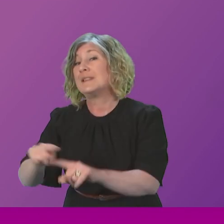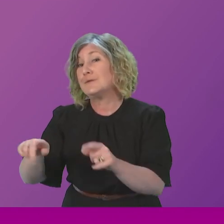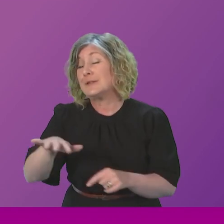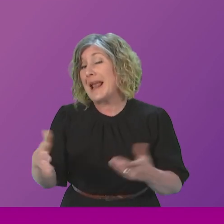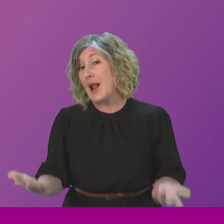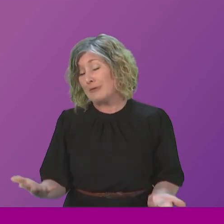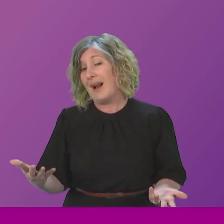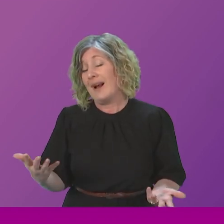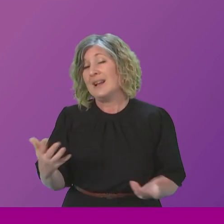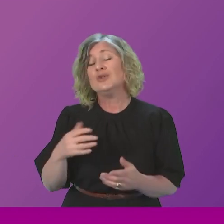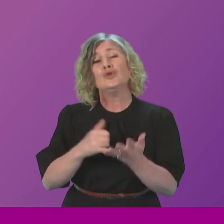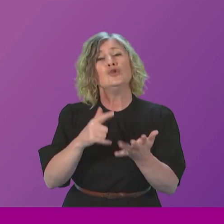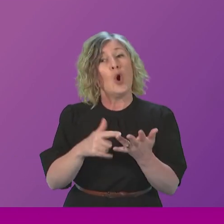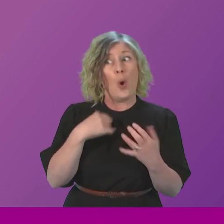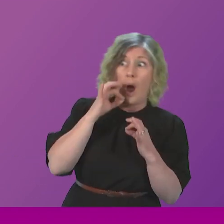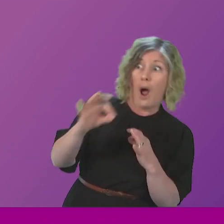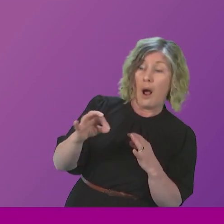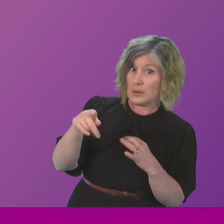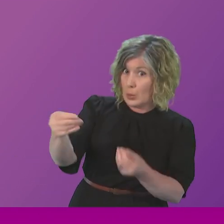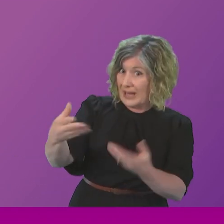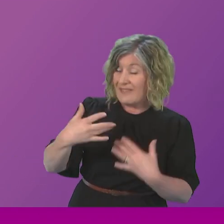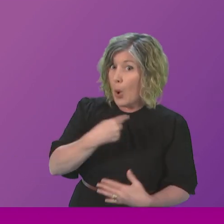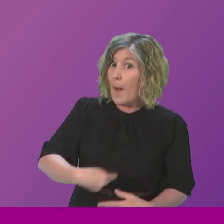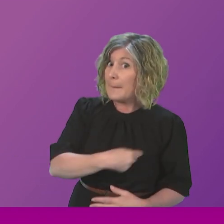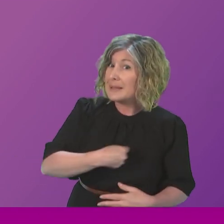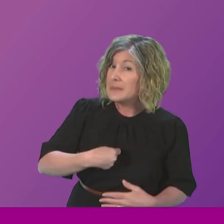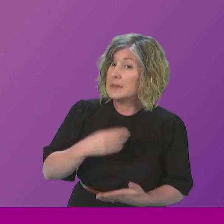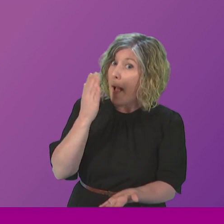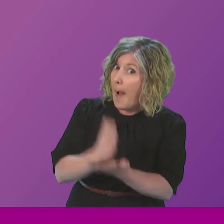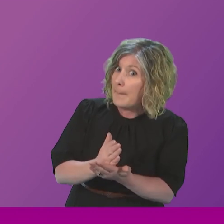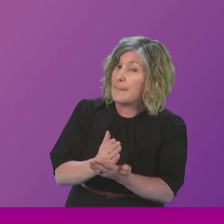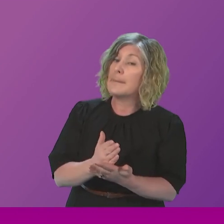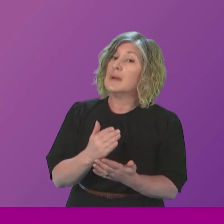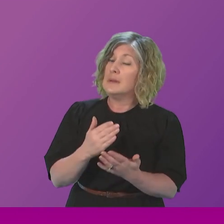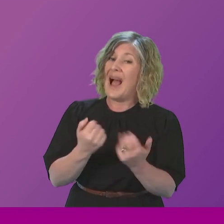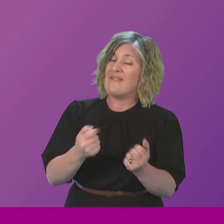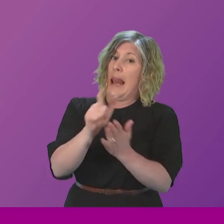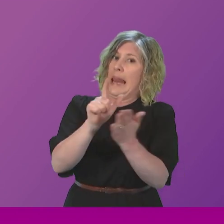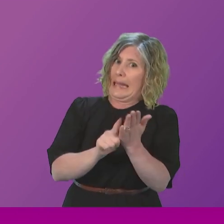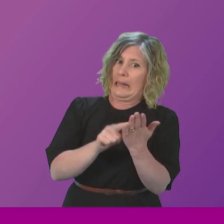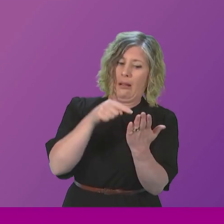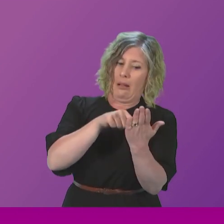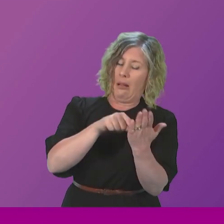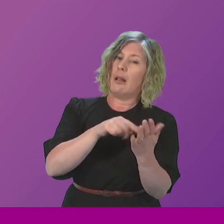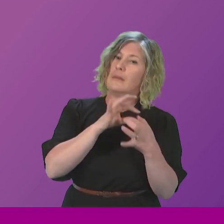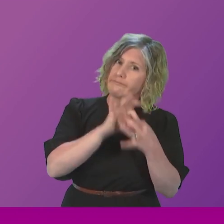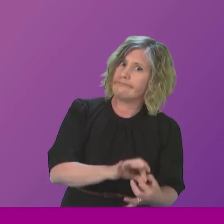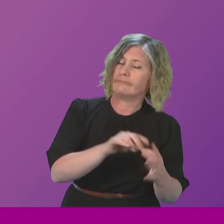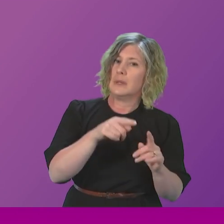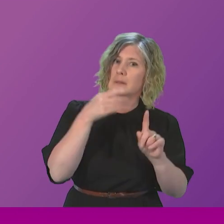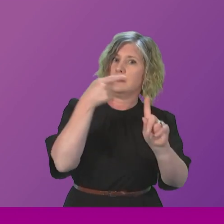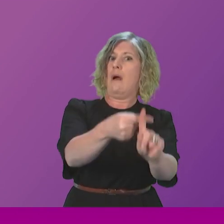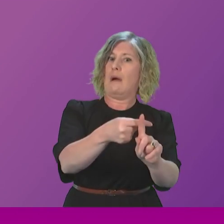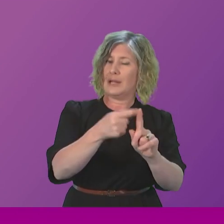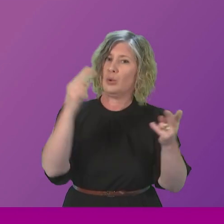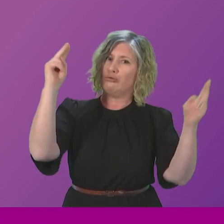First Minister, will he commit today to the introduction of legally binding targets to tackle sewage dumping in Scotland? First